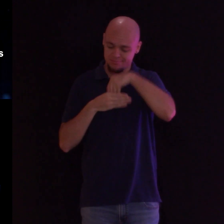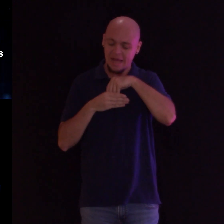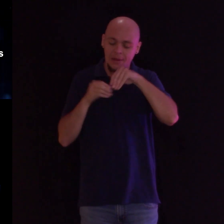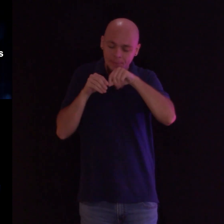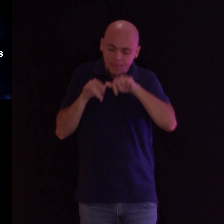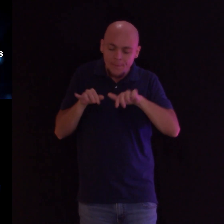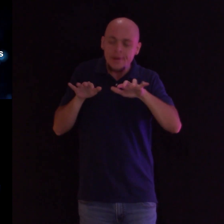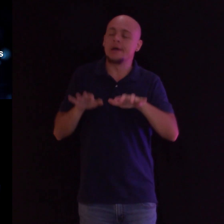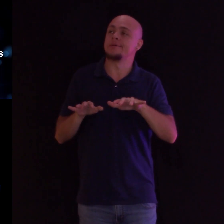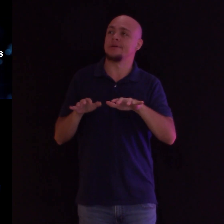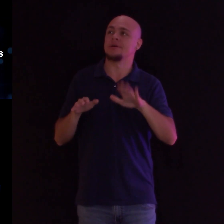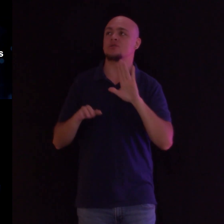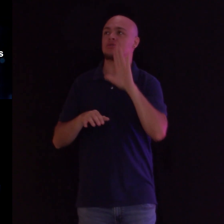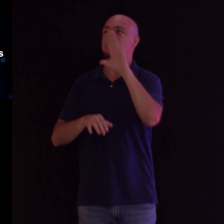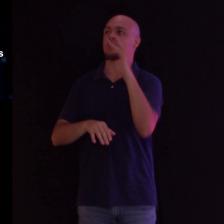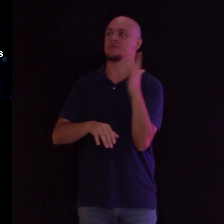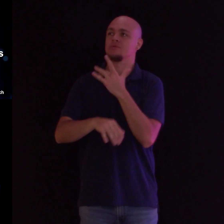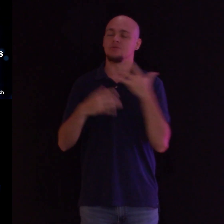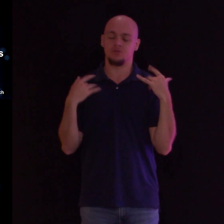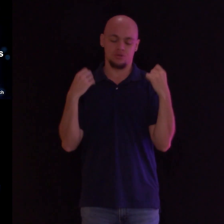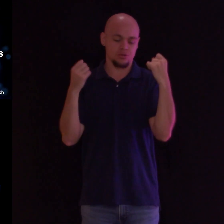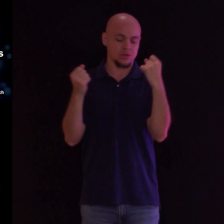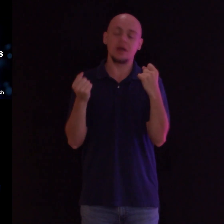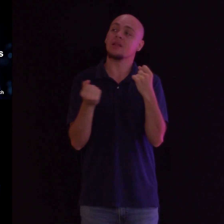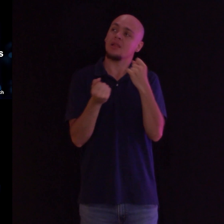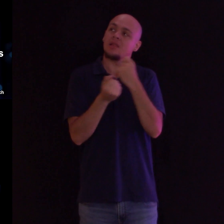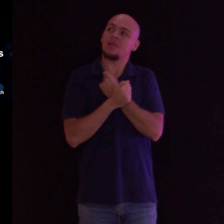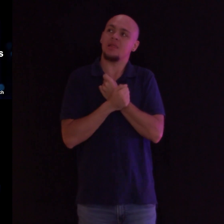with the strength and love of Christ